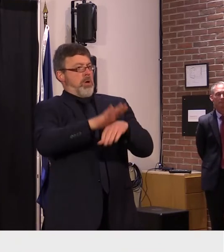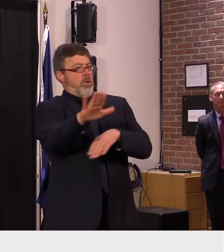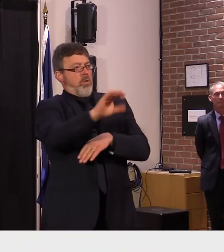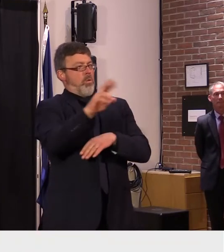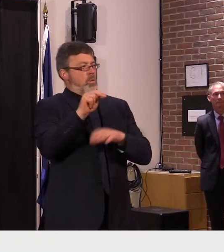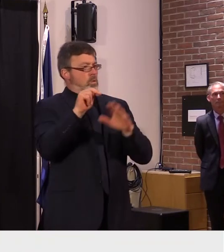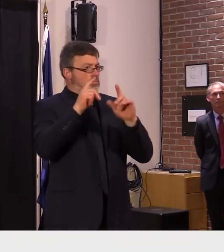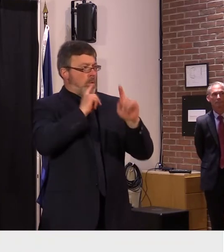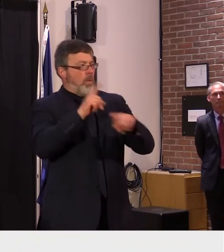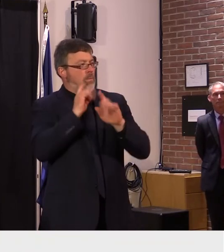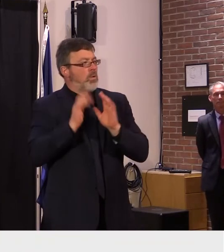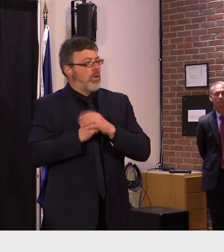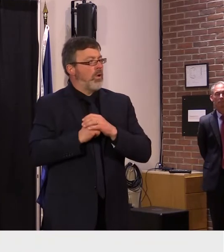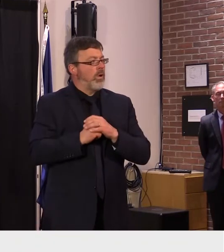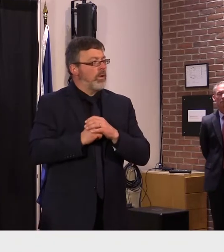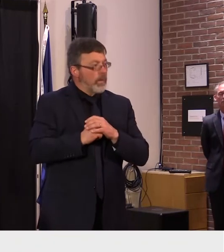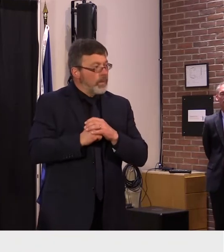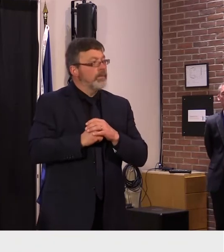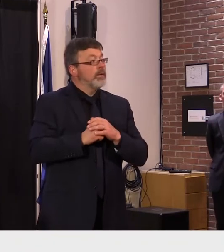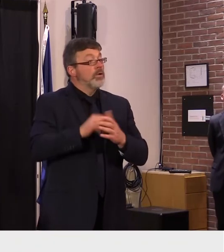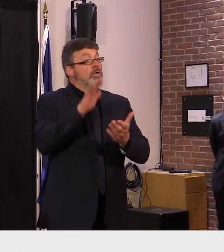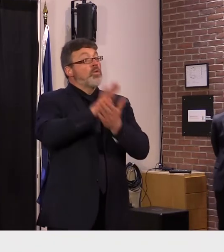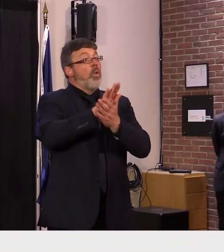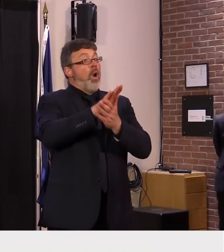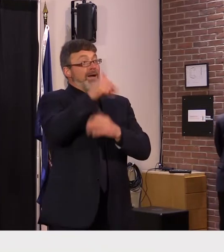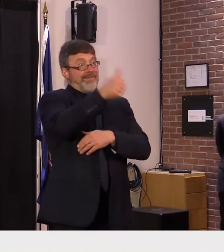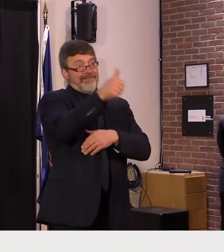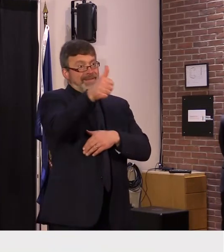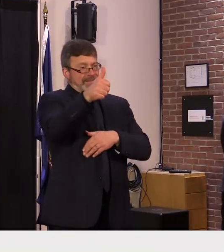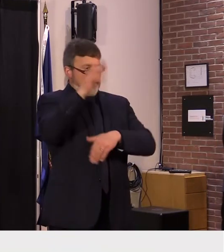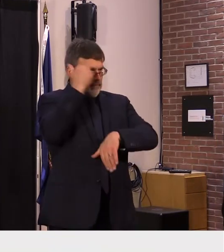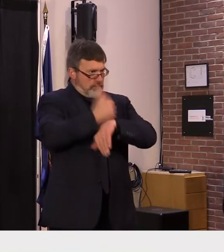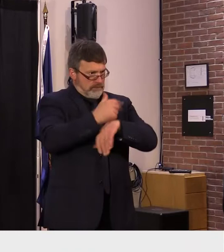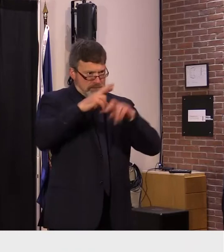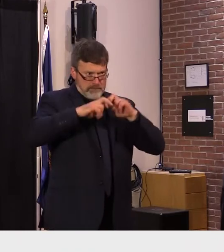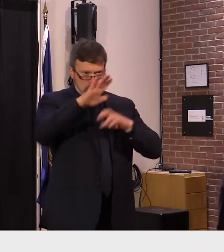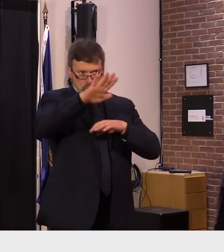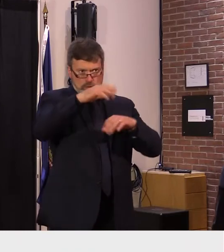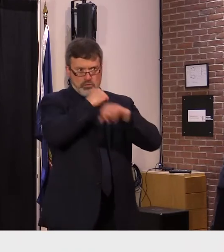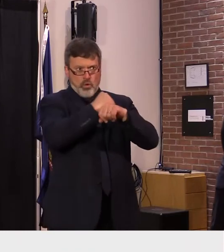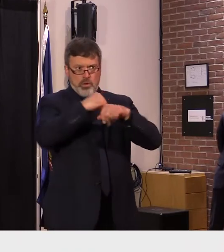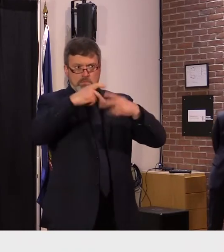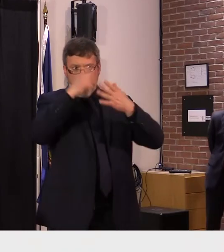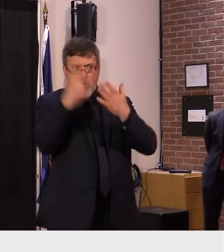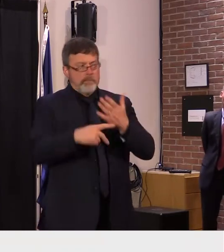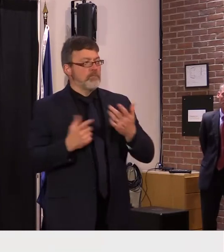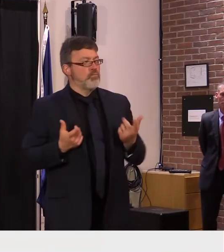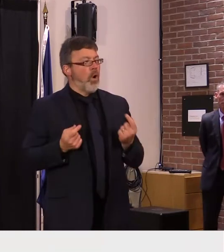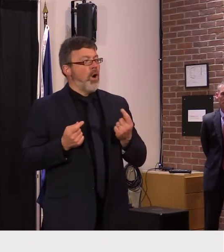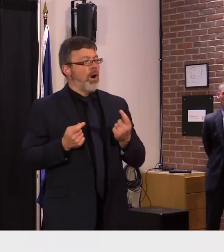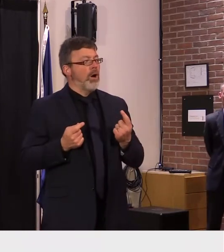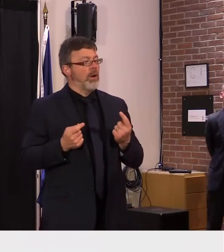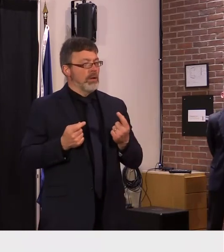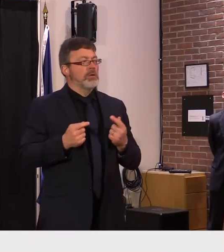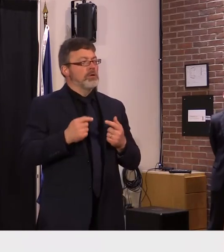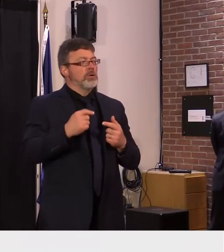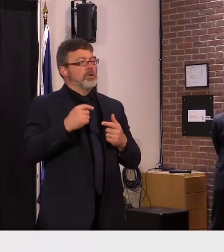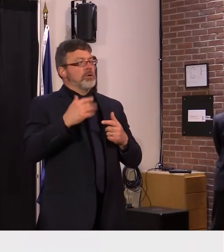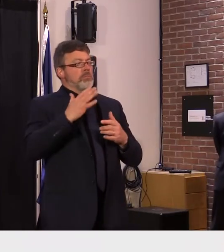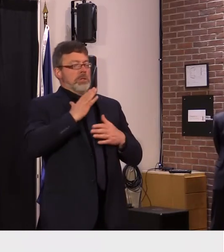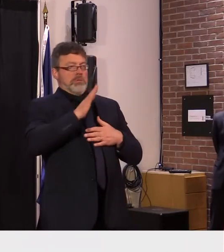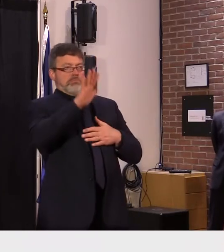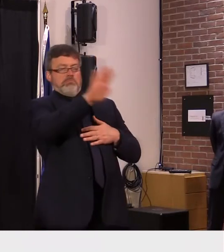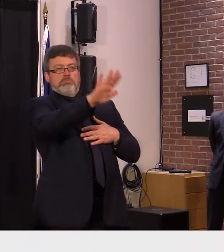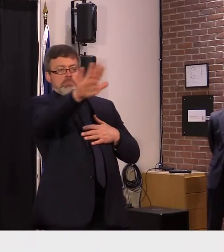we know districts have them in place but we haven't really gone as far as to qualitatively sort of assess the quality of those plans it is